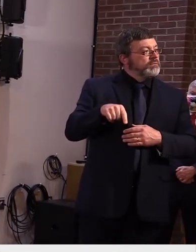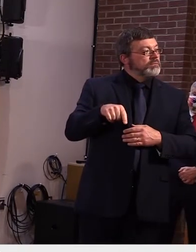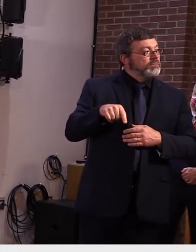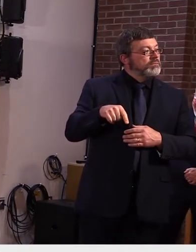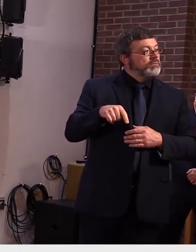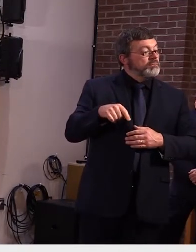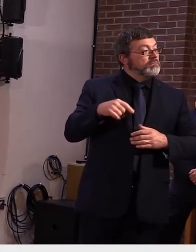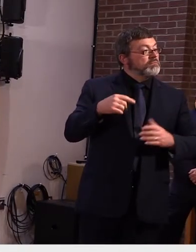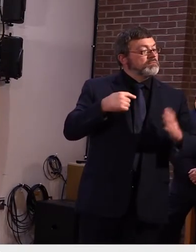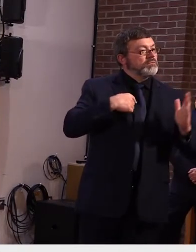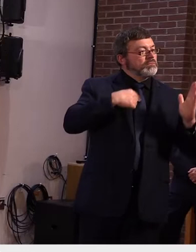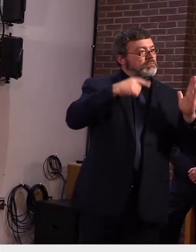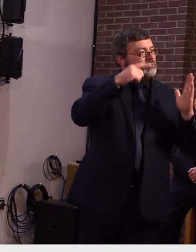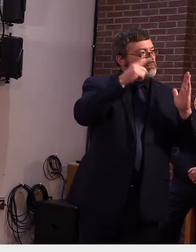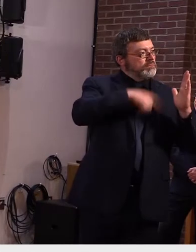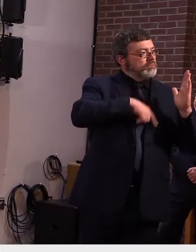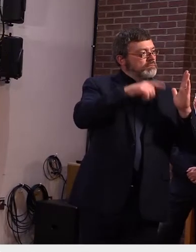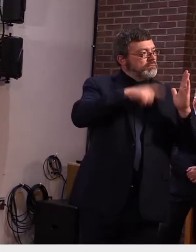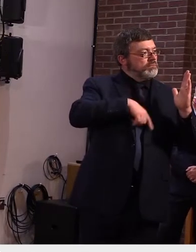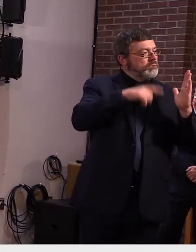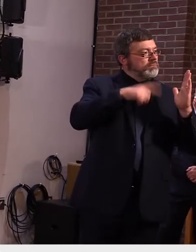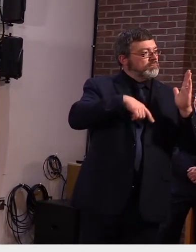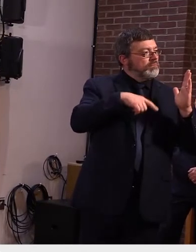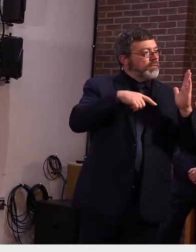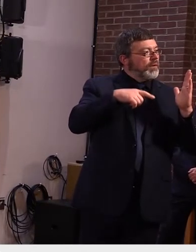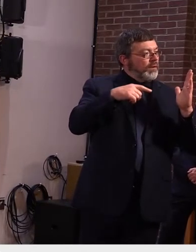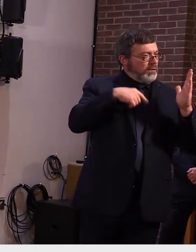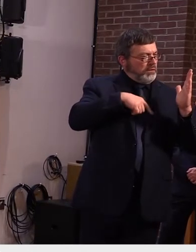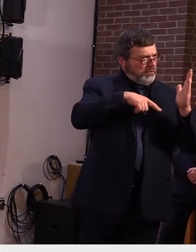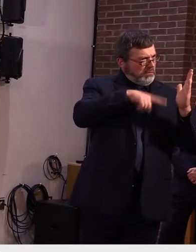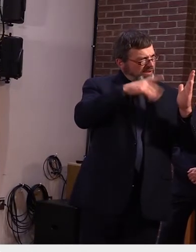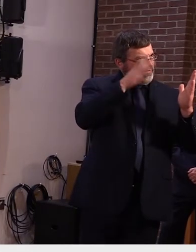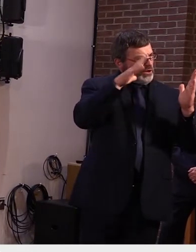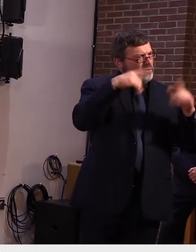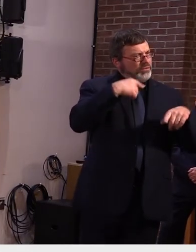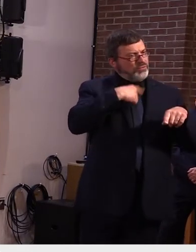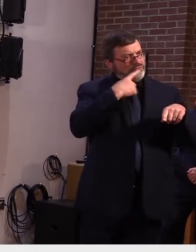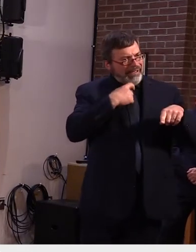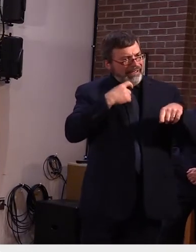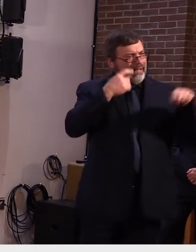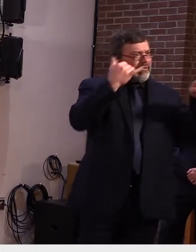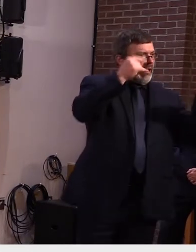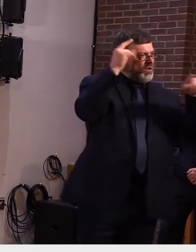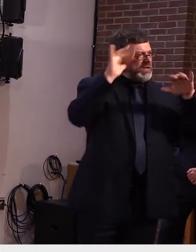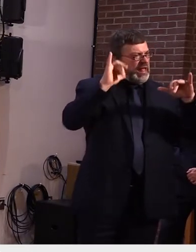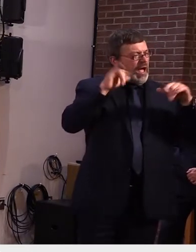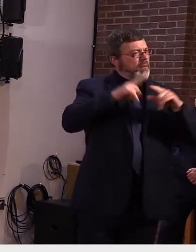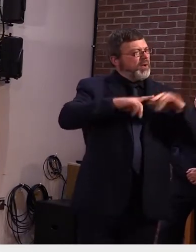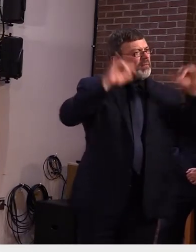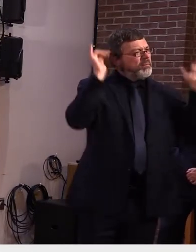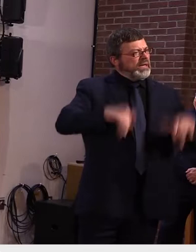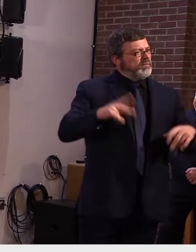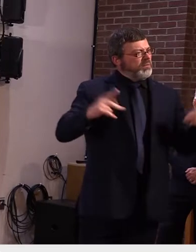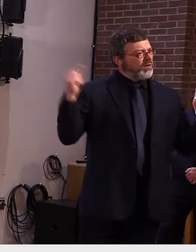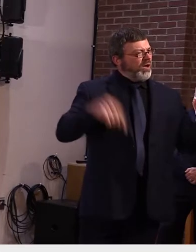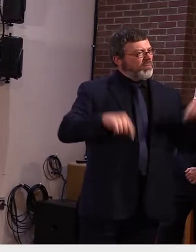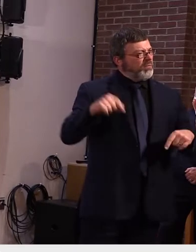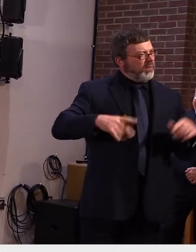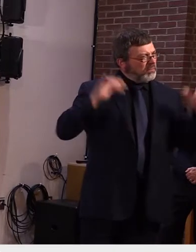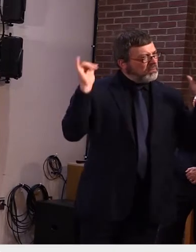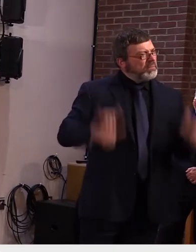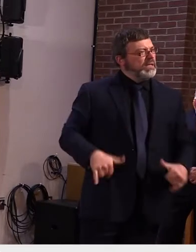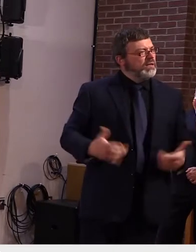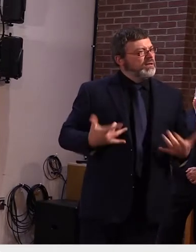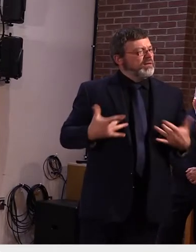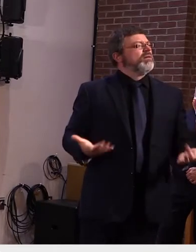in the number of visitors to vermont including those from states that are beyond the single day of travel and those who states have no green counties